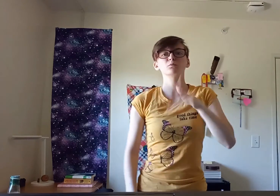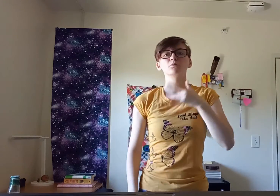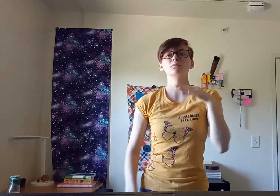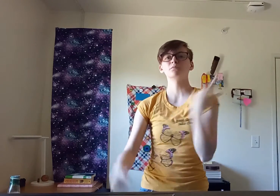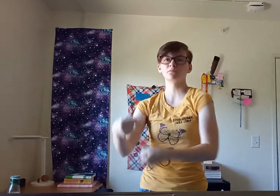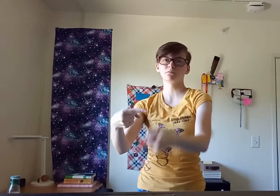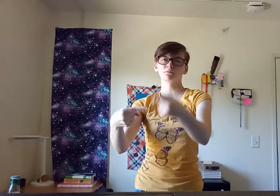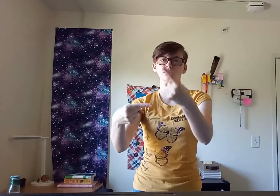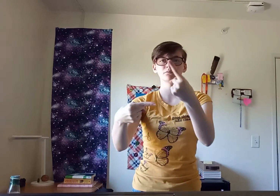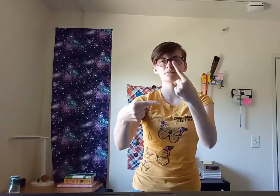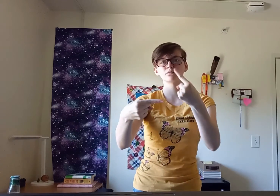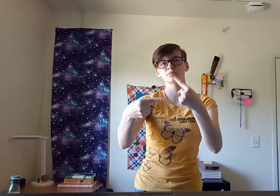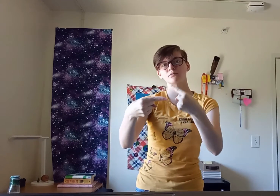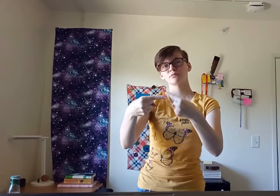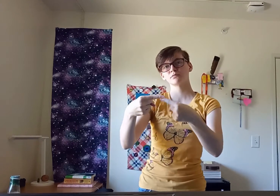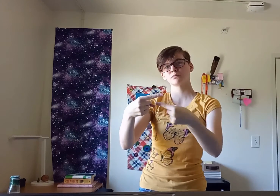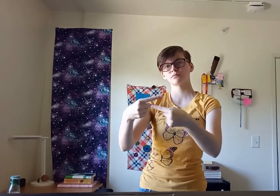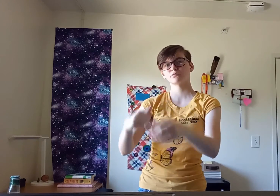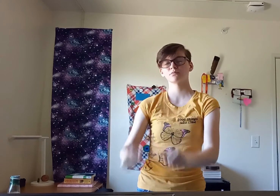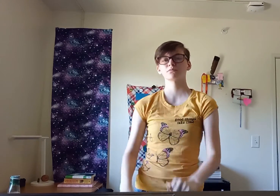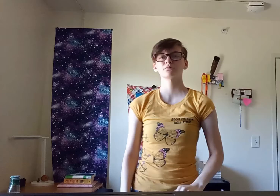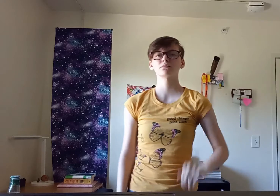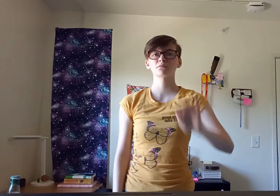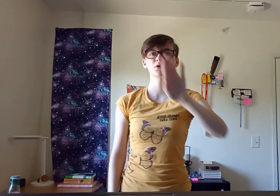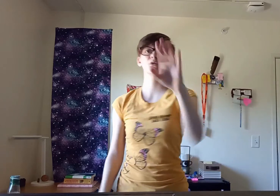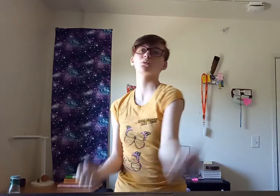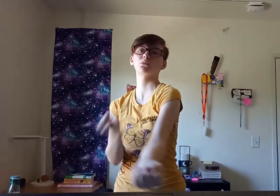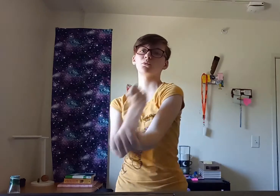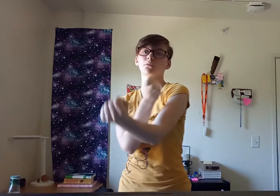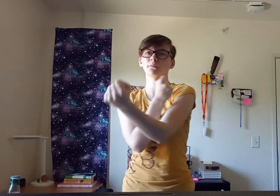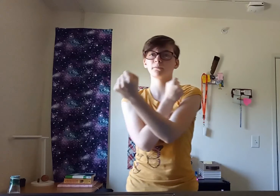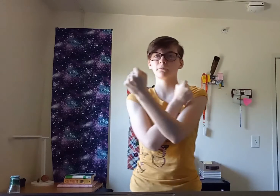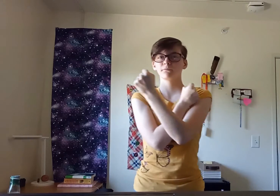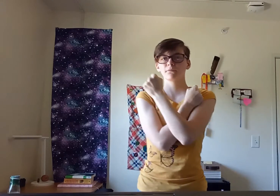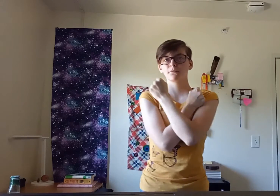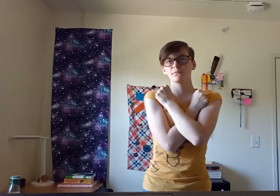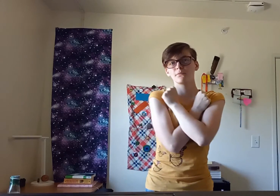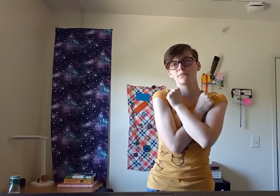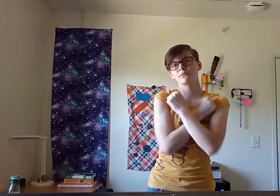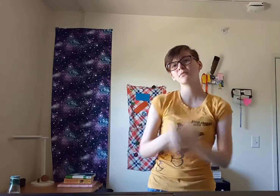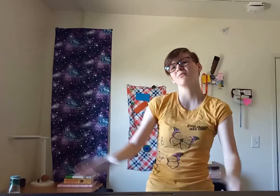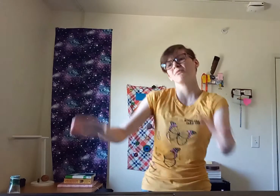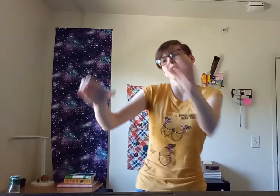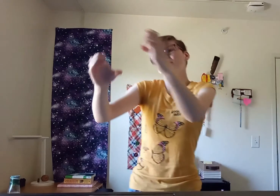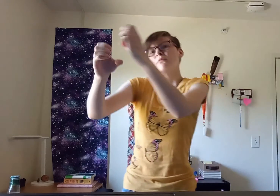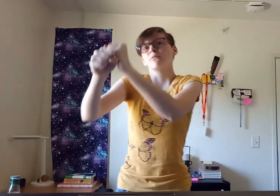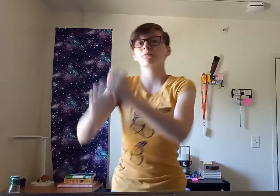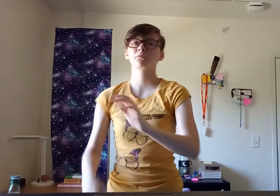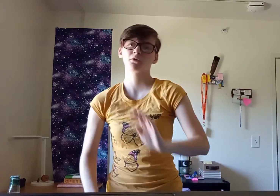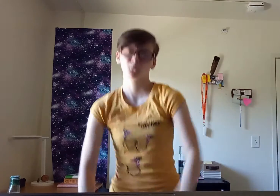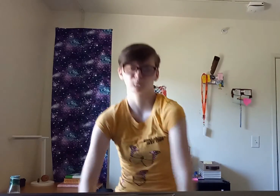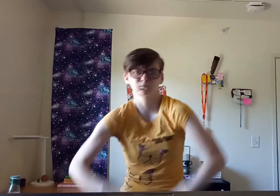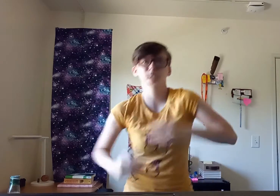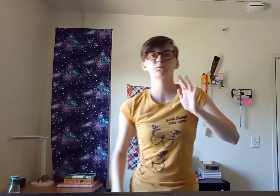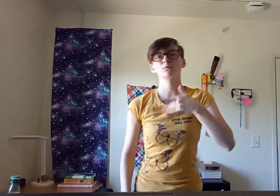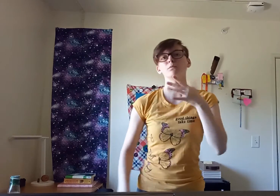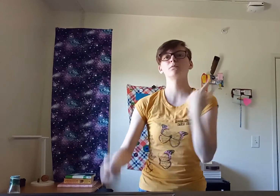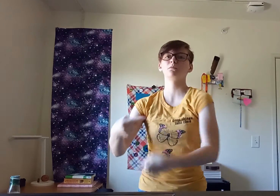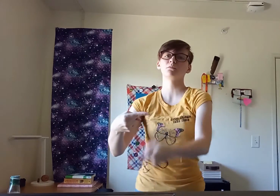I feel it taking over I feel it, feel it I feel